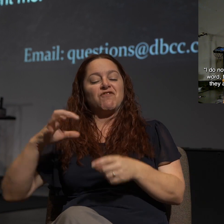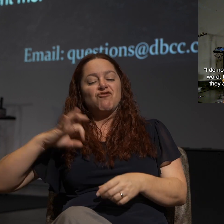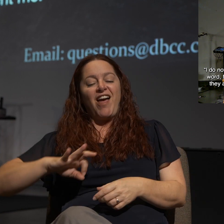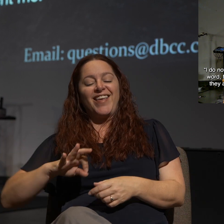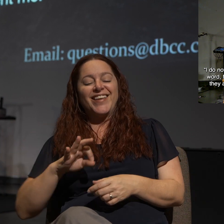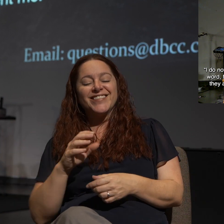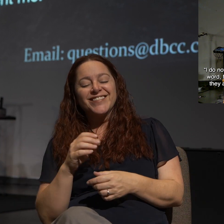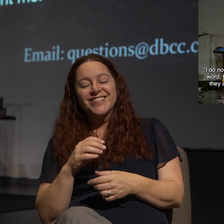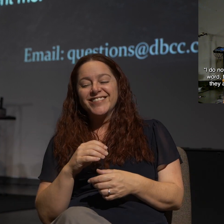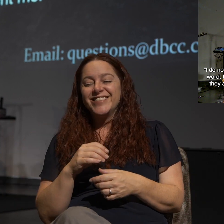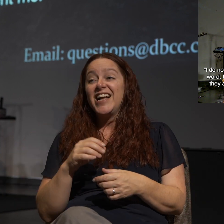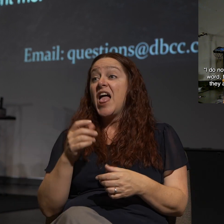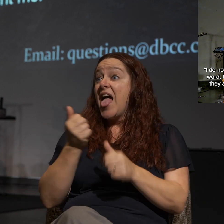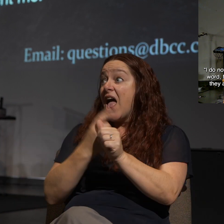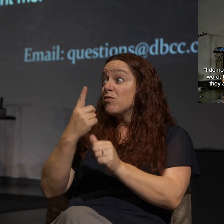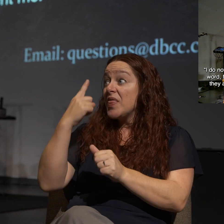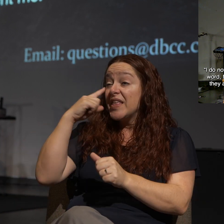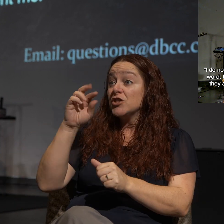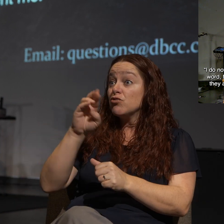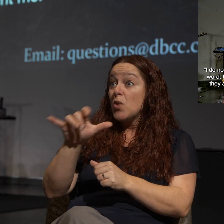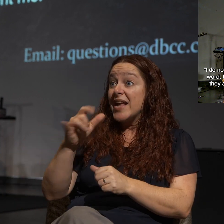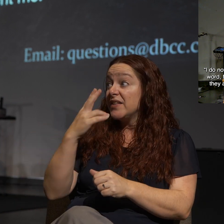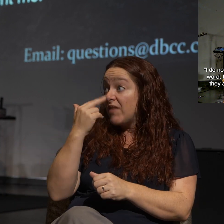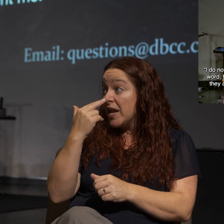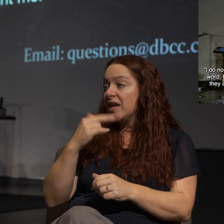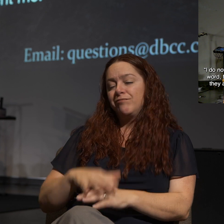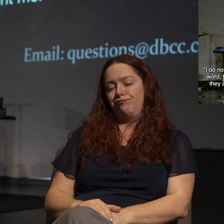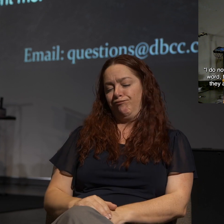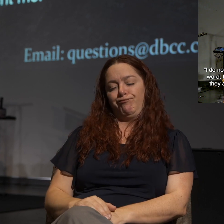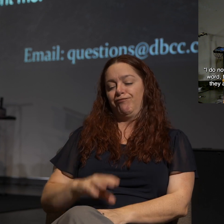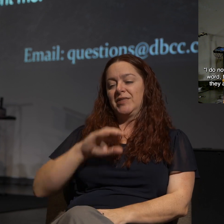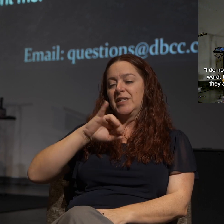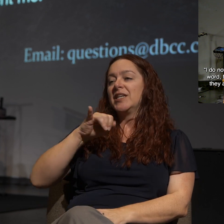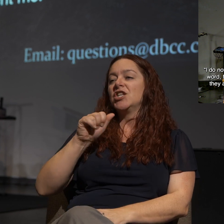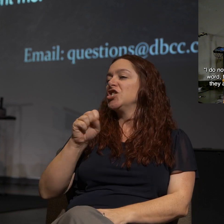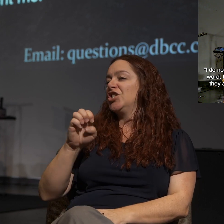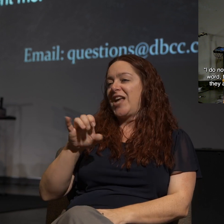So, you know, everyone thinks Ray is funny, it's really Jason and I.